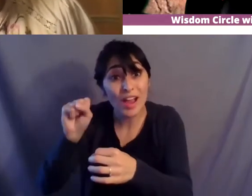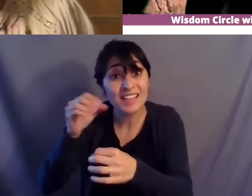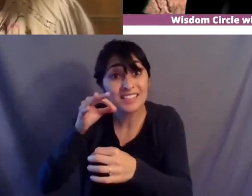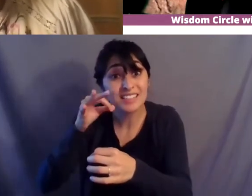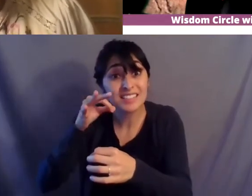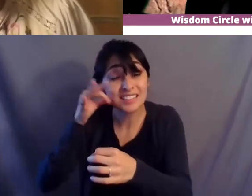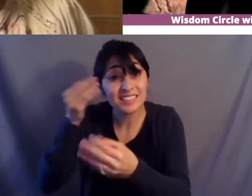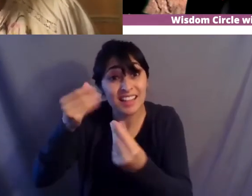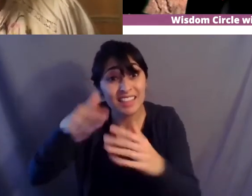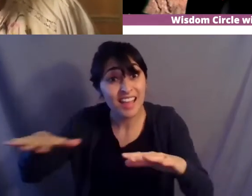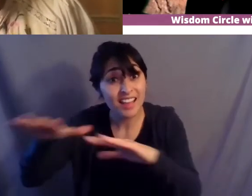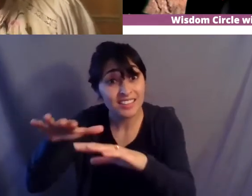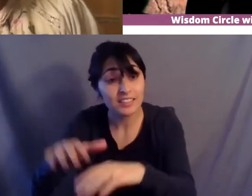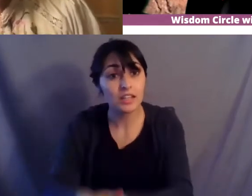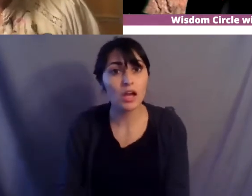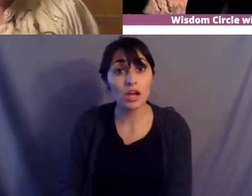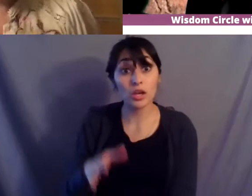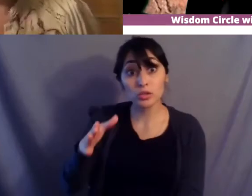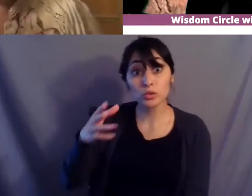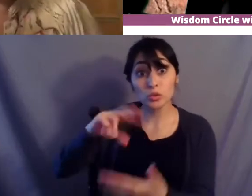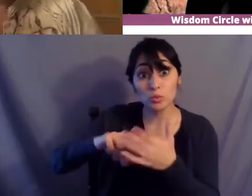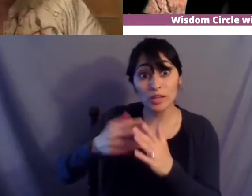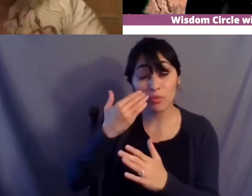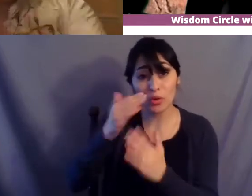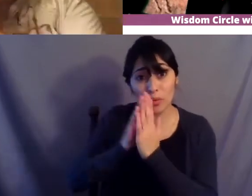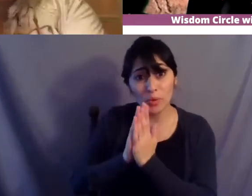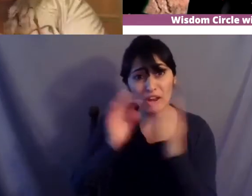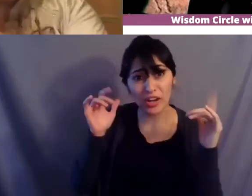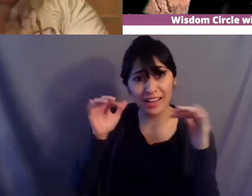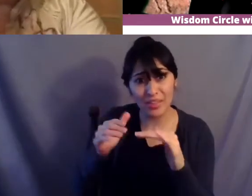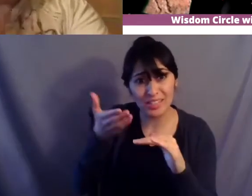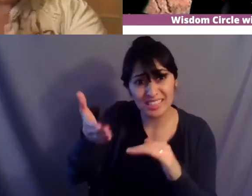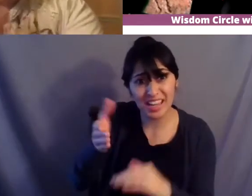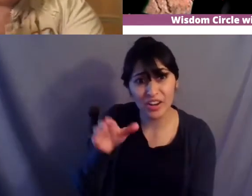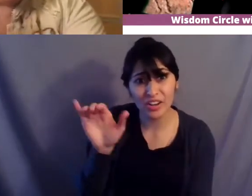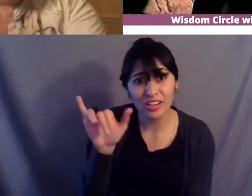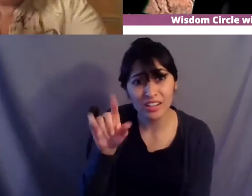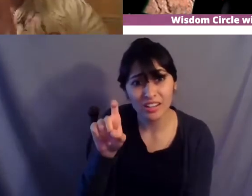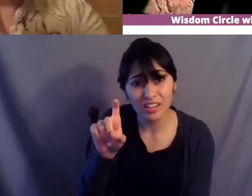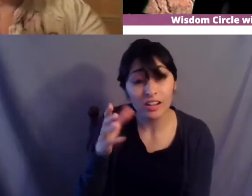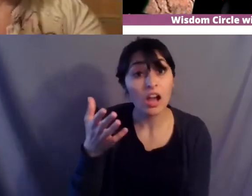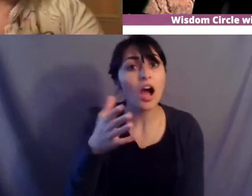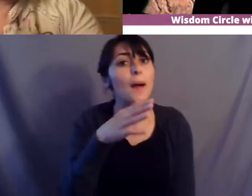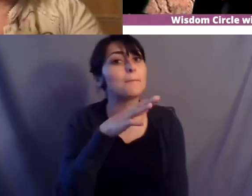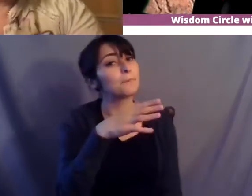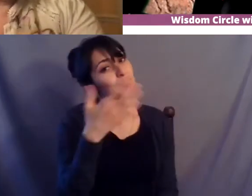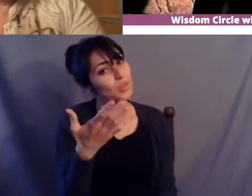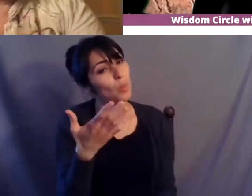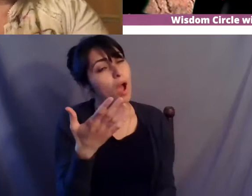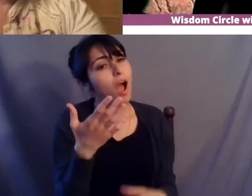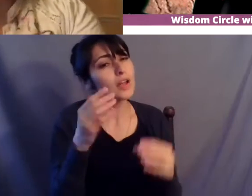is that where you took us for the prayer gathering that that's a little farther up like we got pushed so